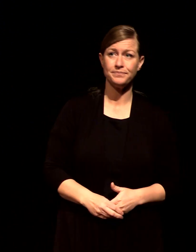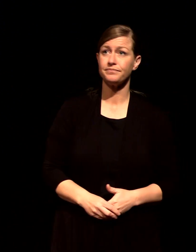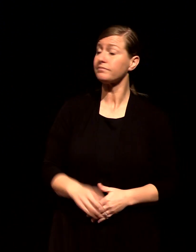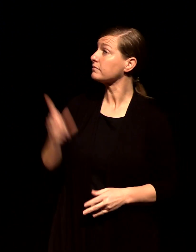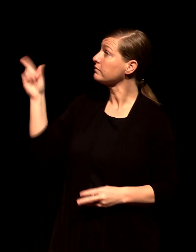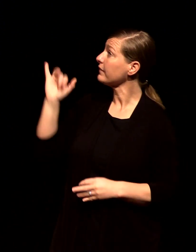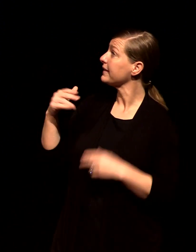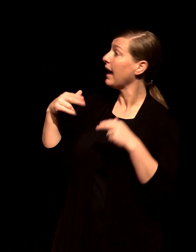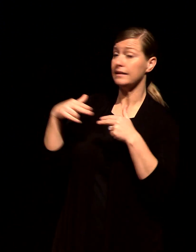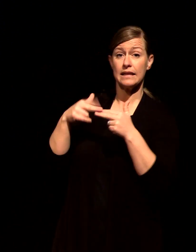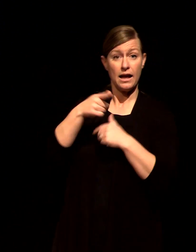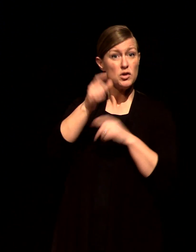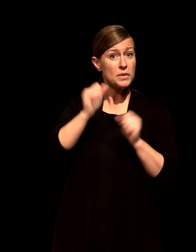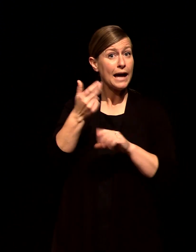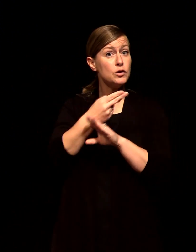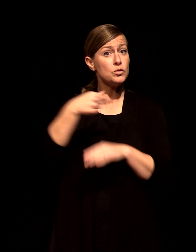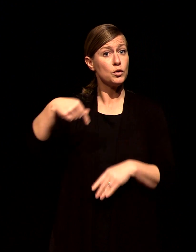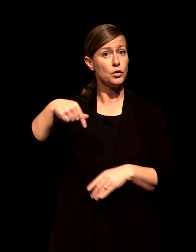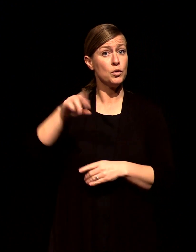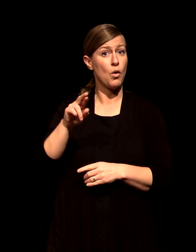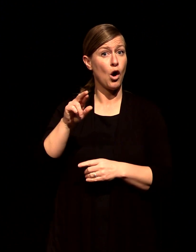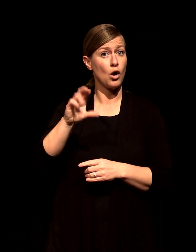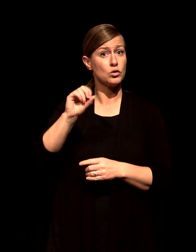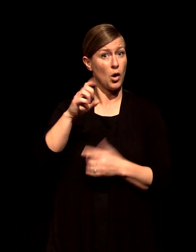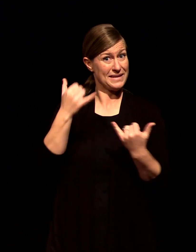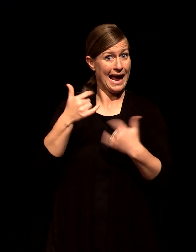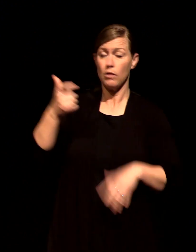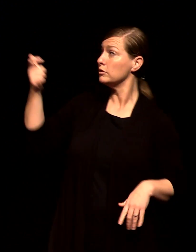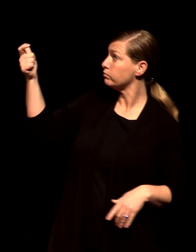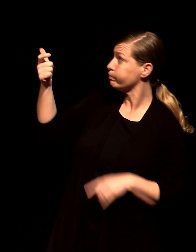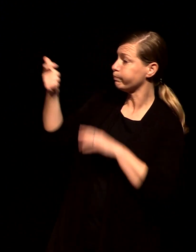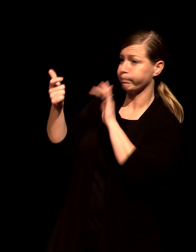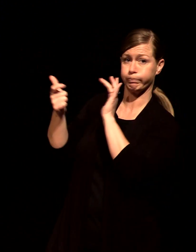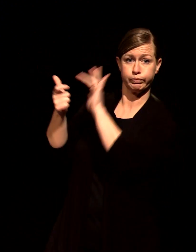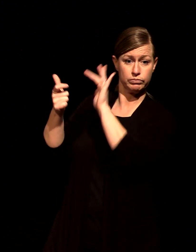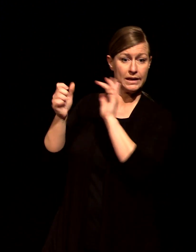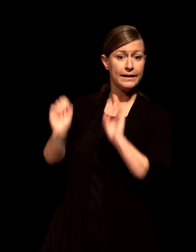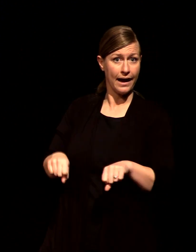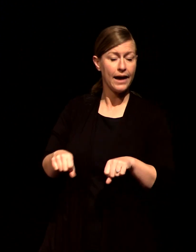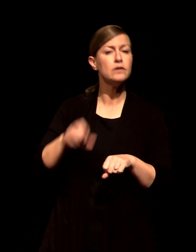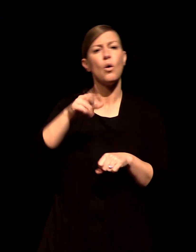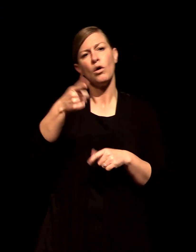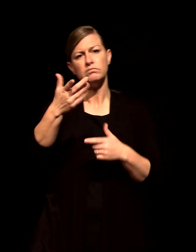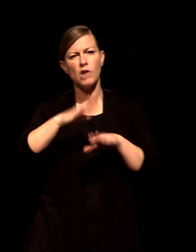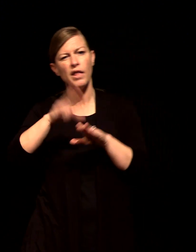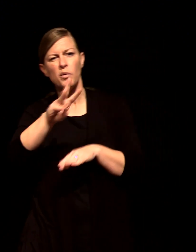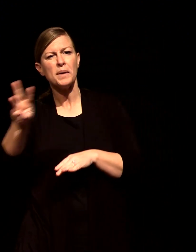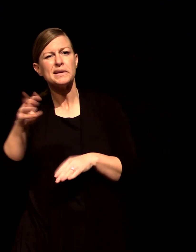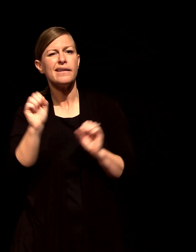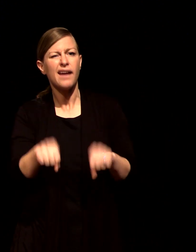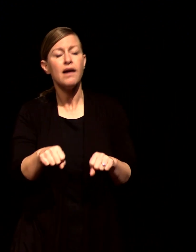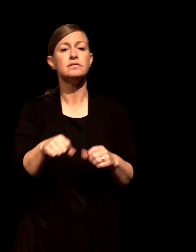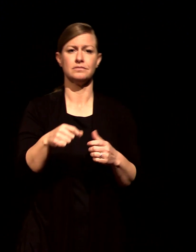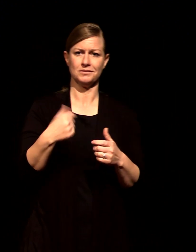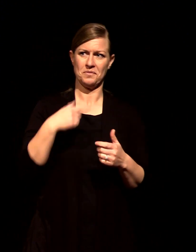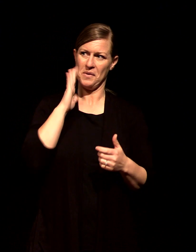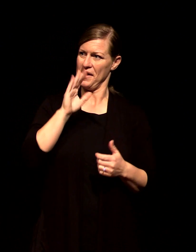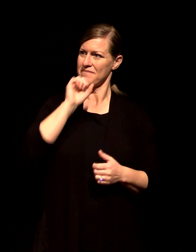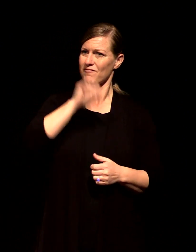QR code to get you to that link or you can just go on to the web page and do that we would love to have you join us for that as well and